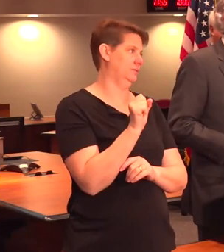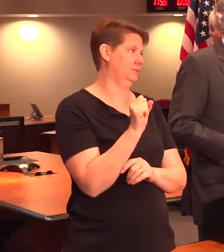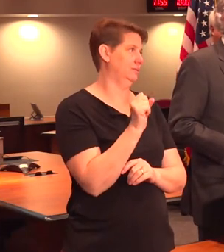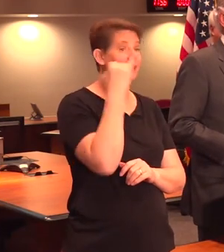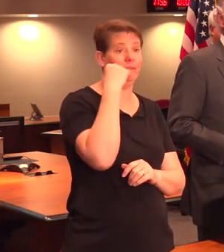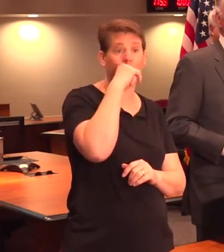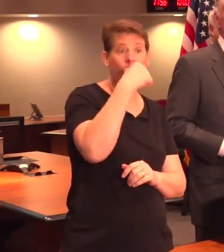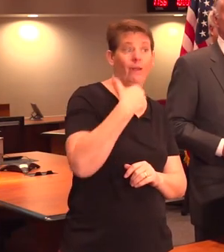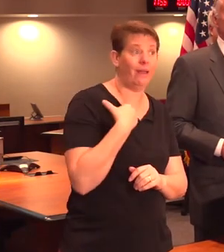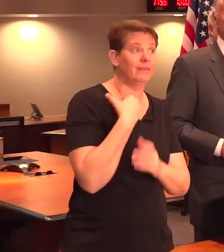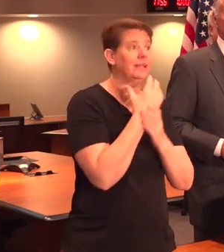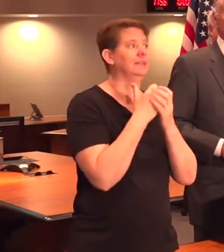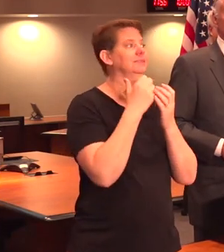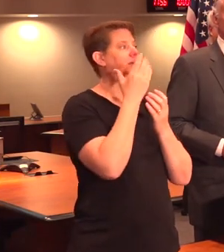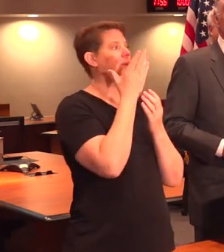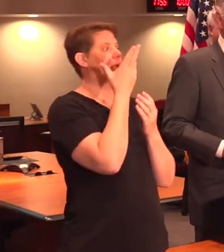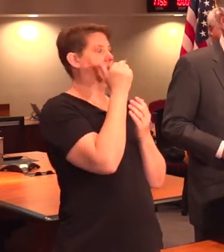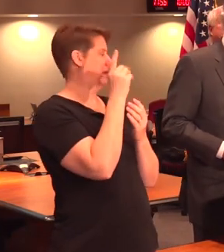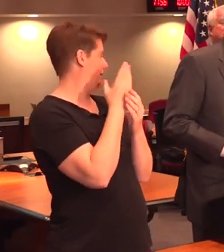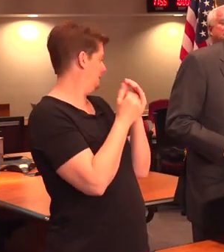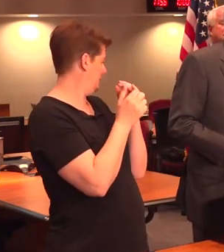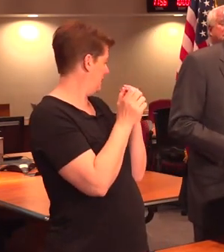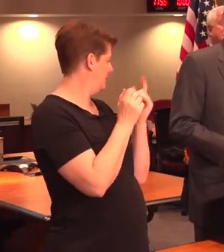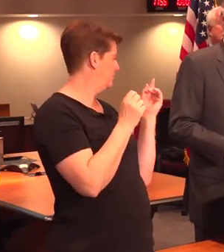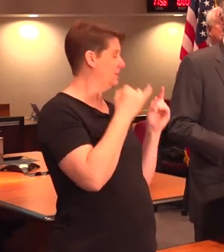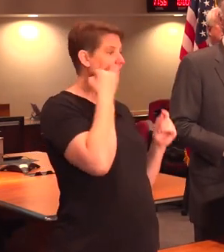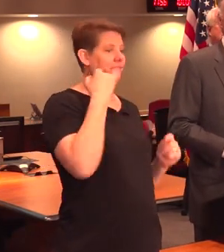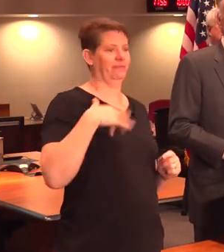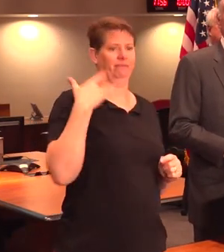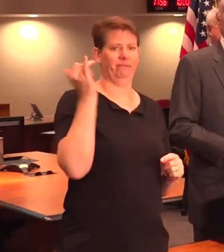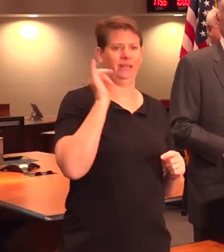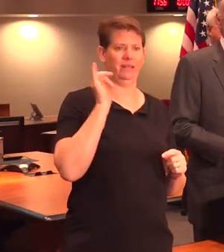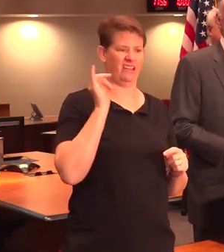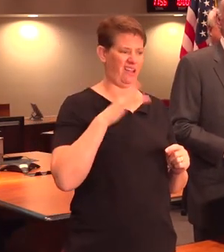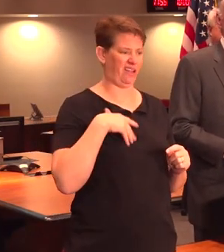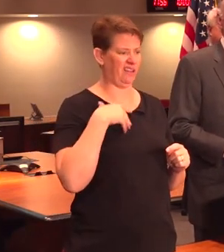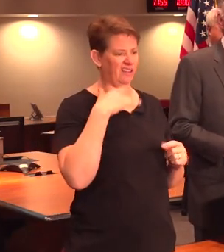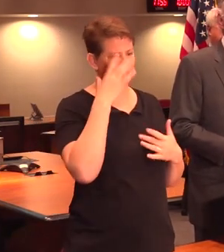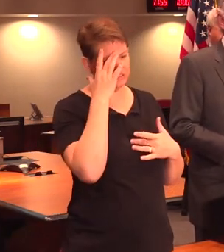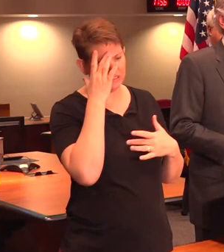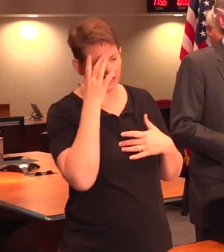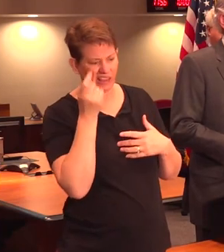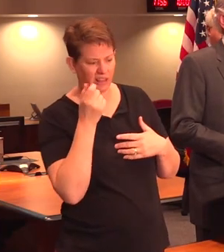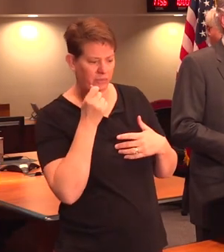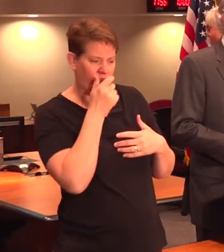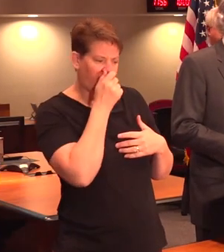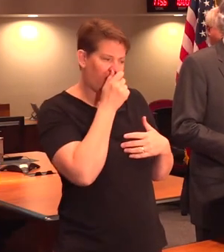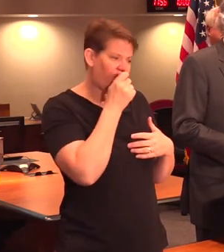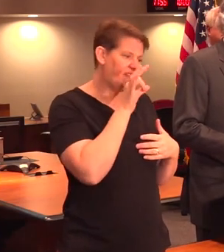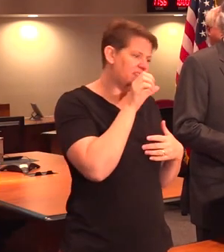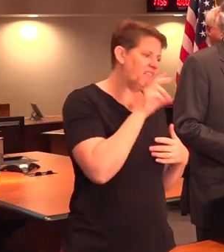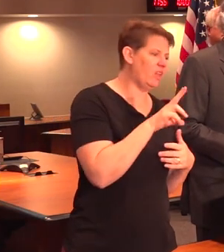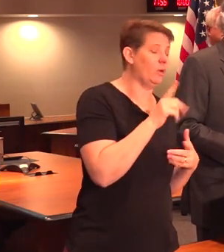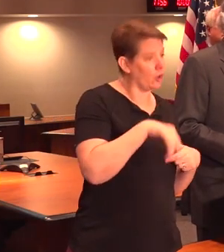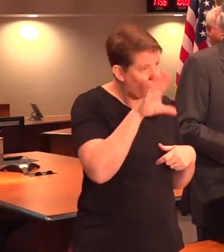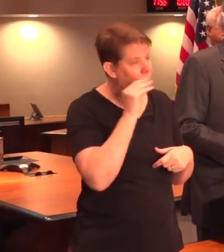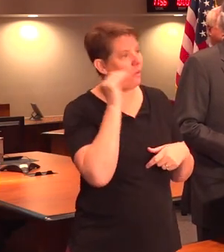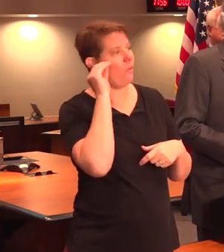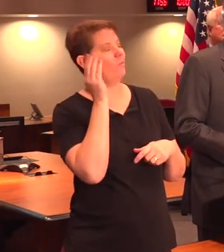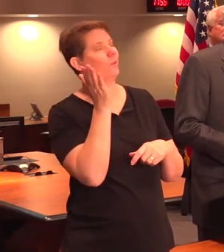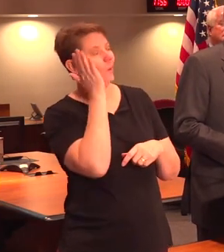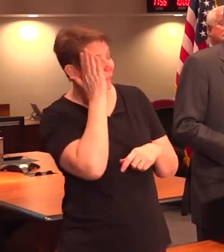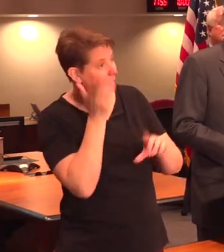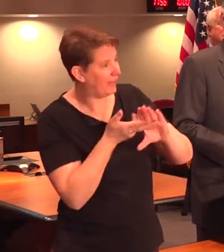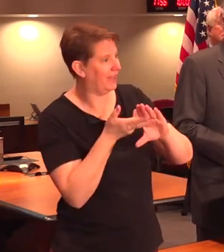don't have soap and water, get you some hand sanitizer. If you feel like you're coming down with a cold or the flu, go home, go to bed,